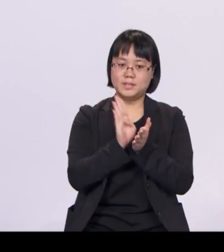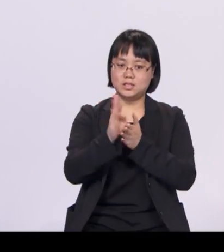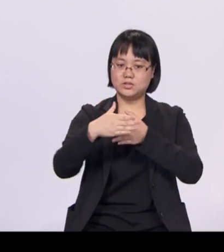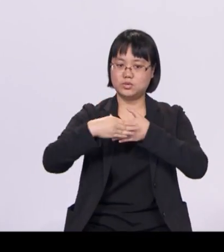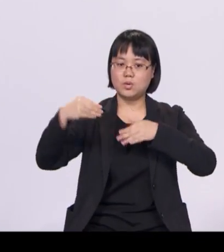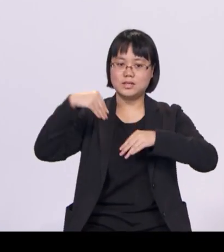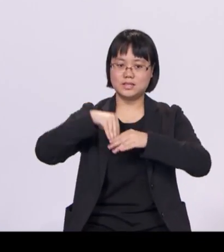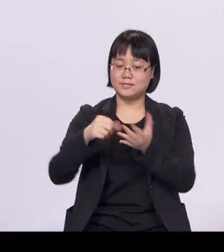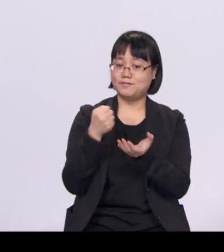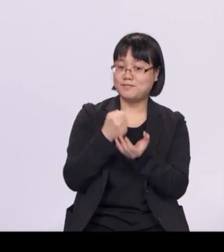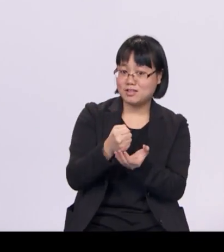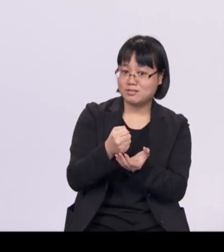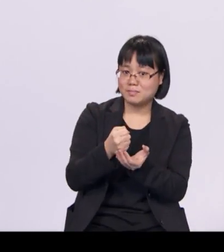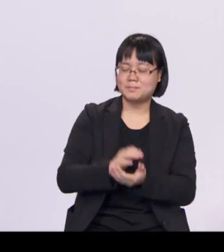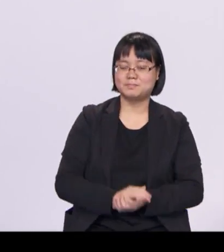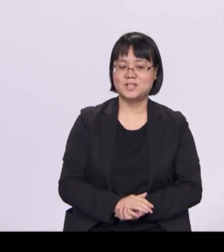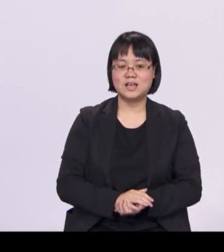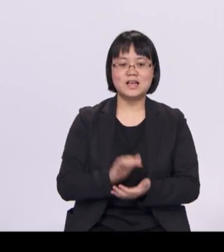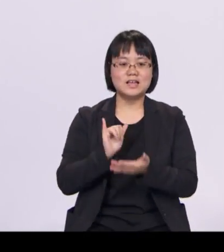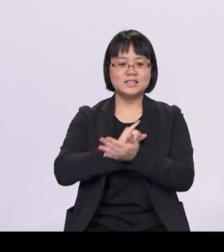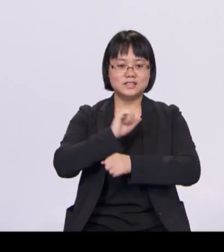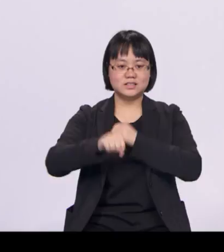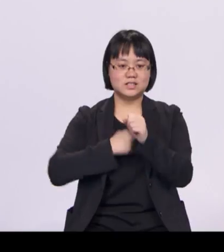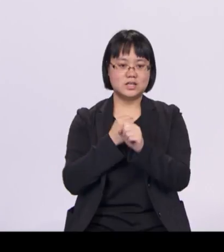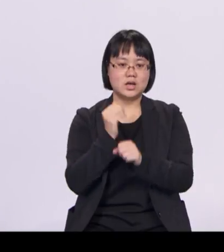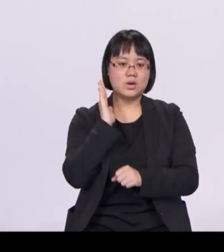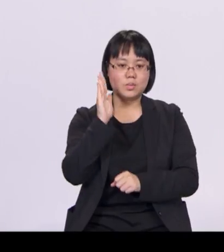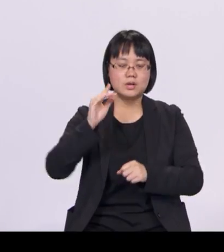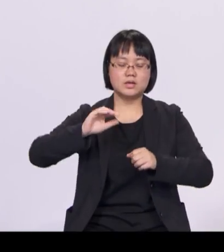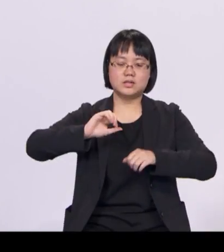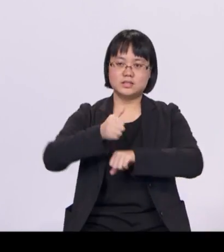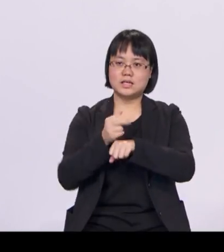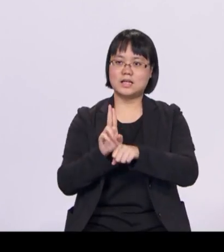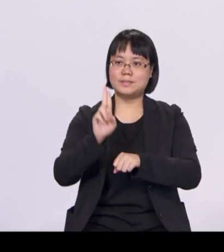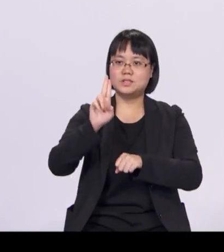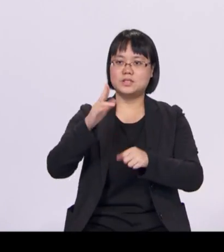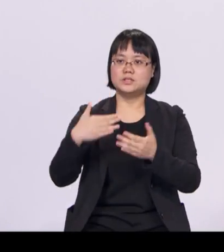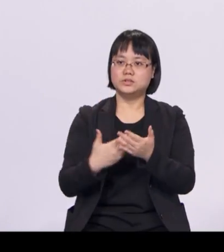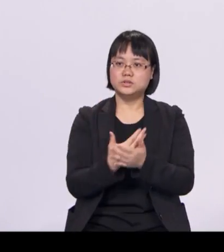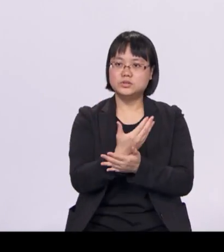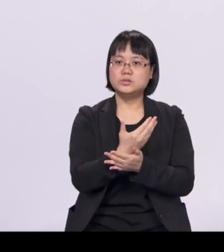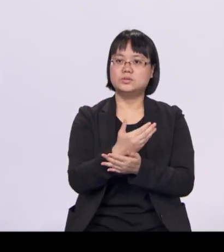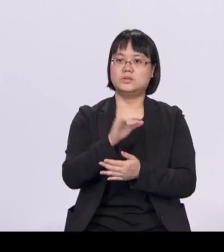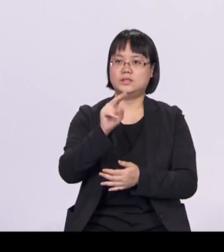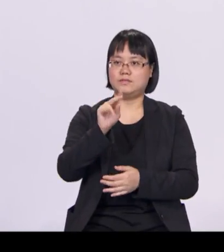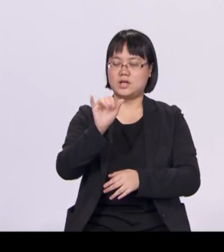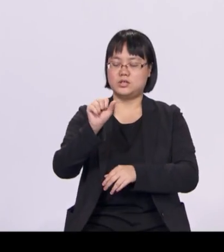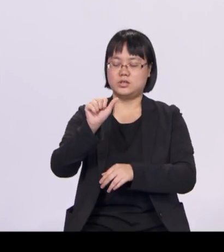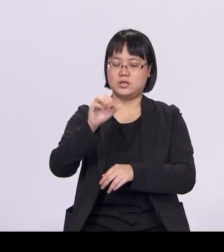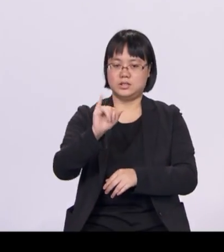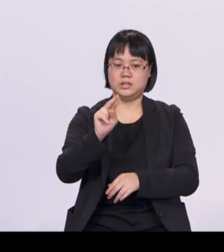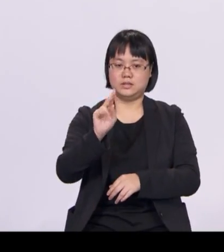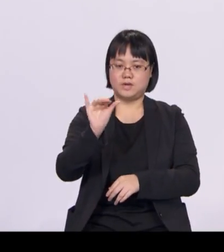This year, we will set up a new real infrastructure fund. To save up for major real lines ahead,